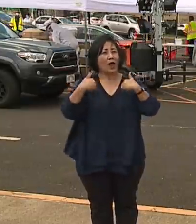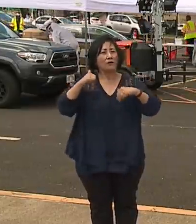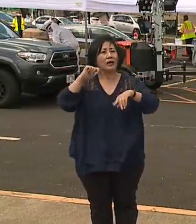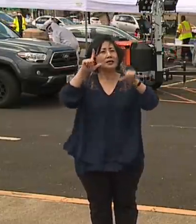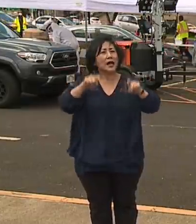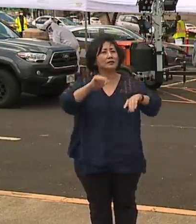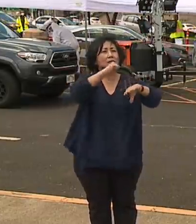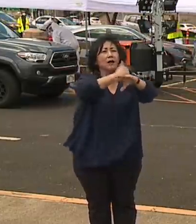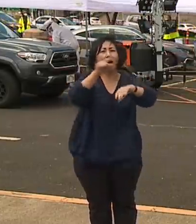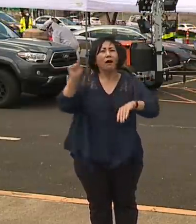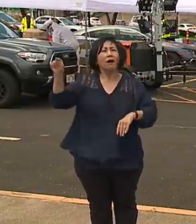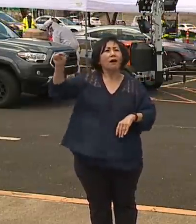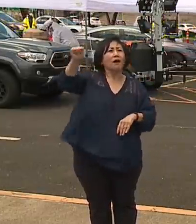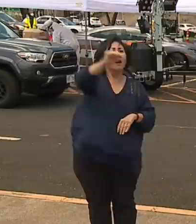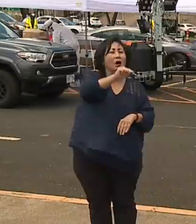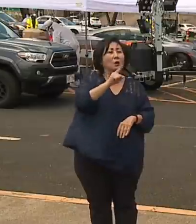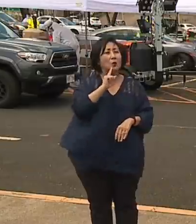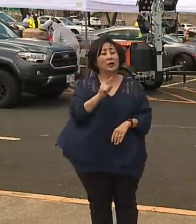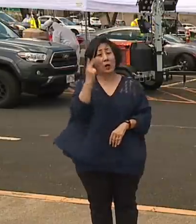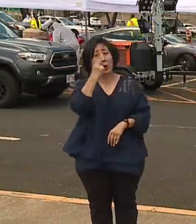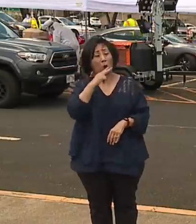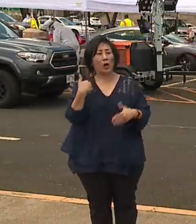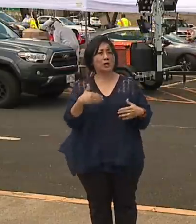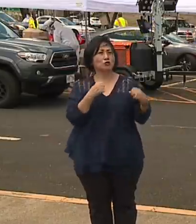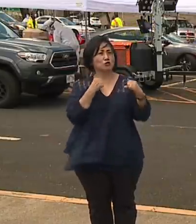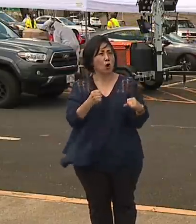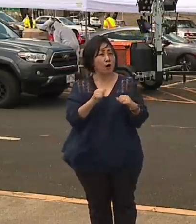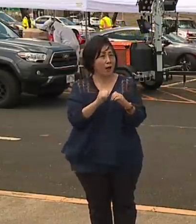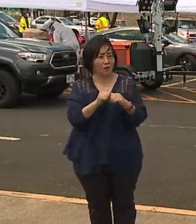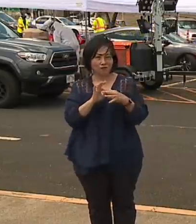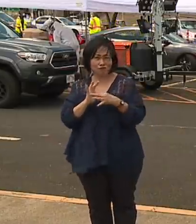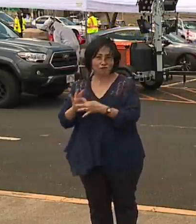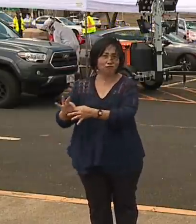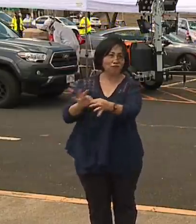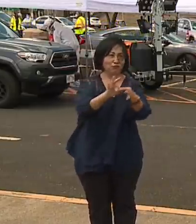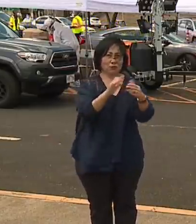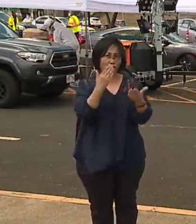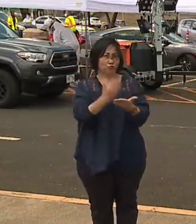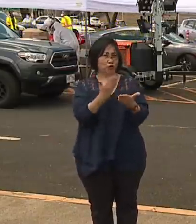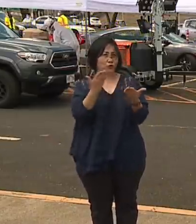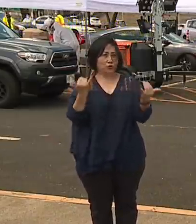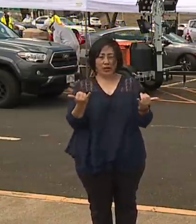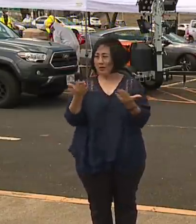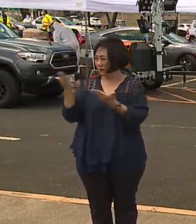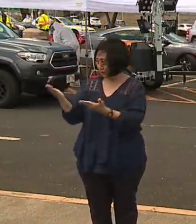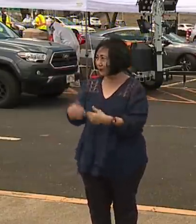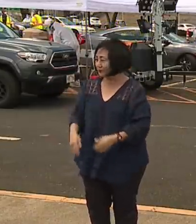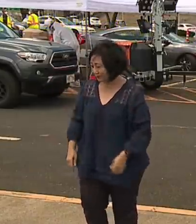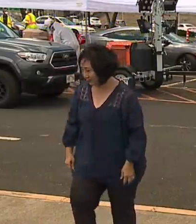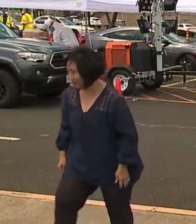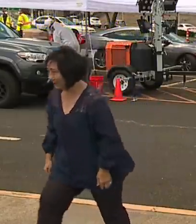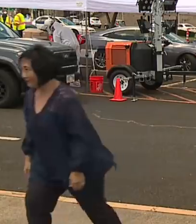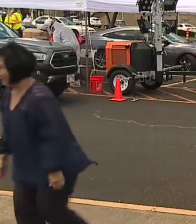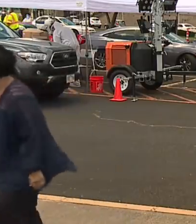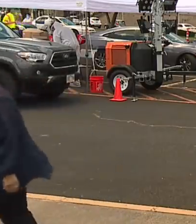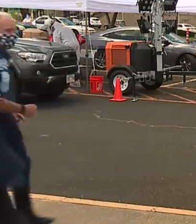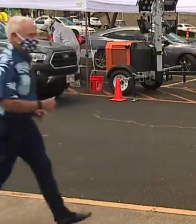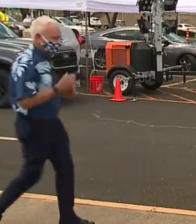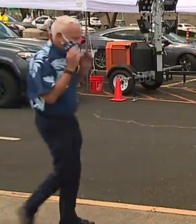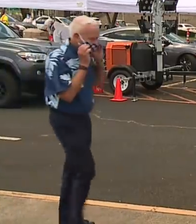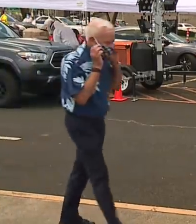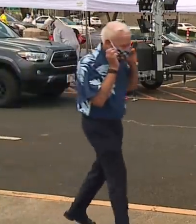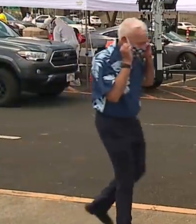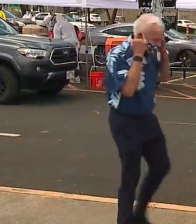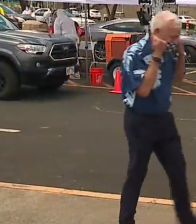sites because again, truly Hawaii is stronger together and we're seeing that today. Mayor? Thank you. Surgeon